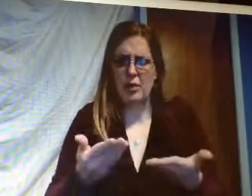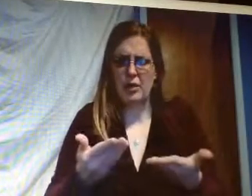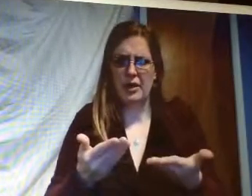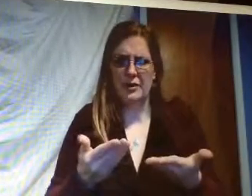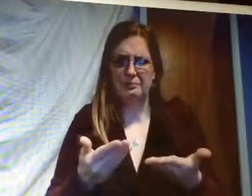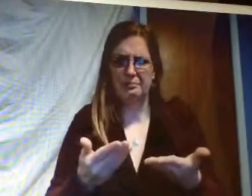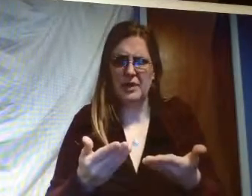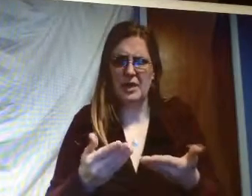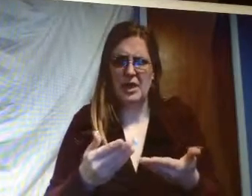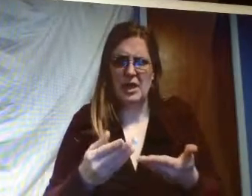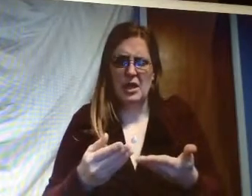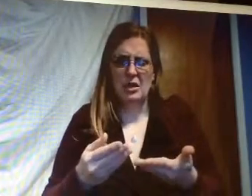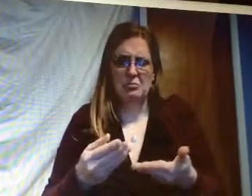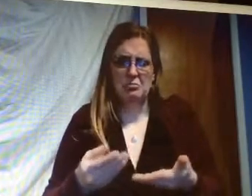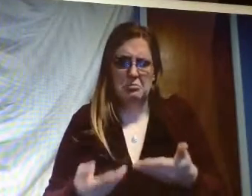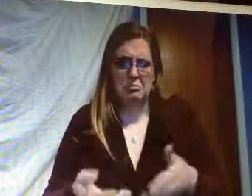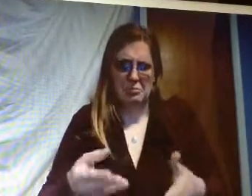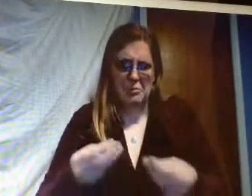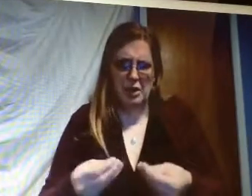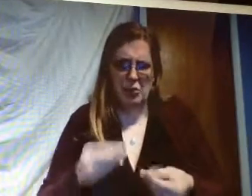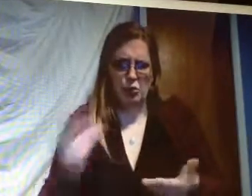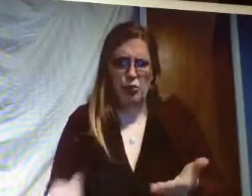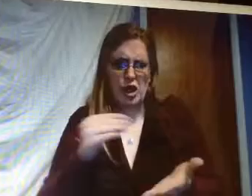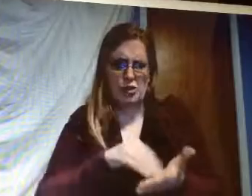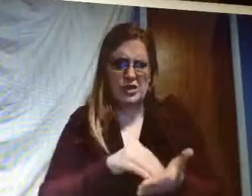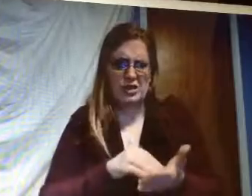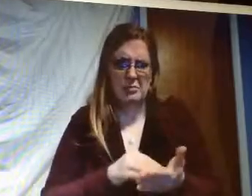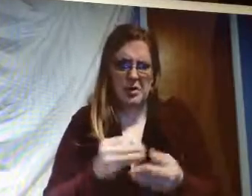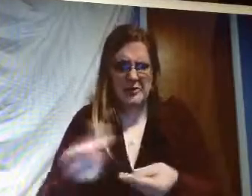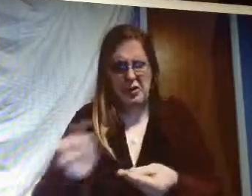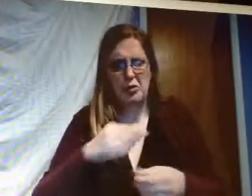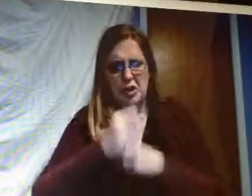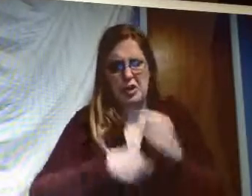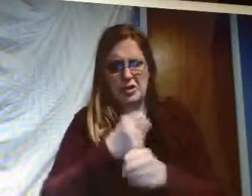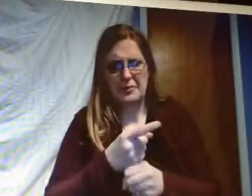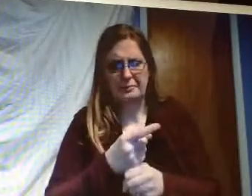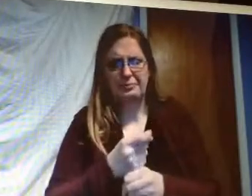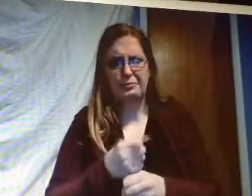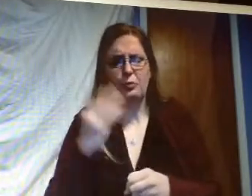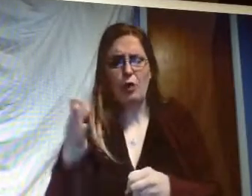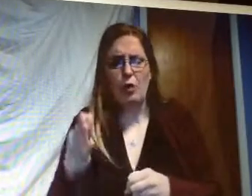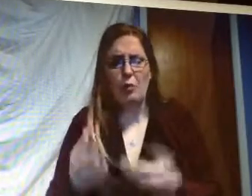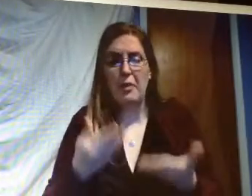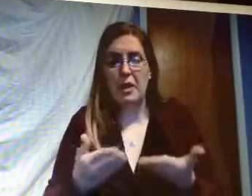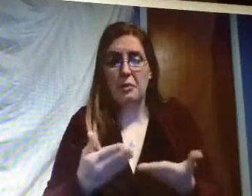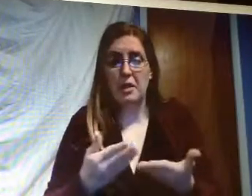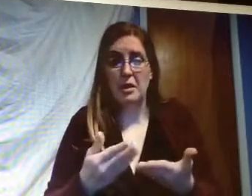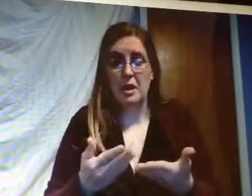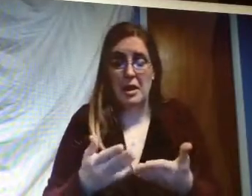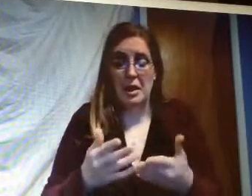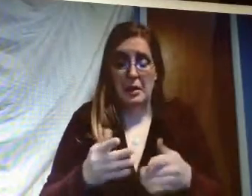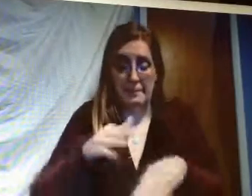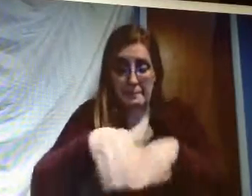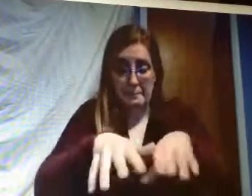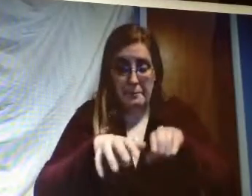and maybe it'll be a give a few but and then a few years maybe they can use it over again